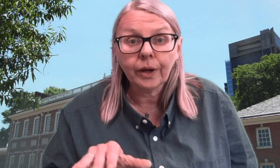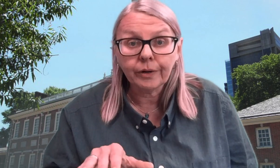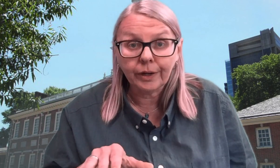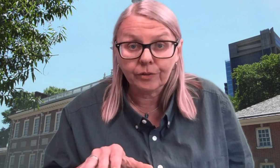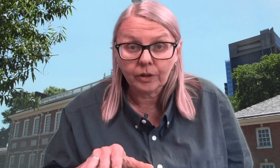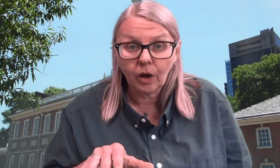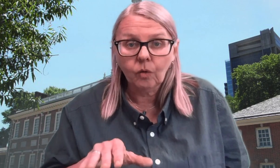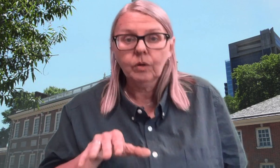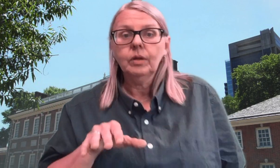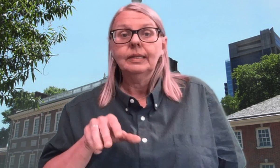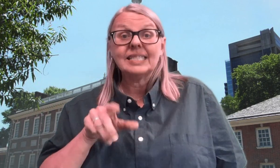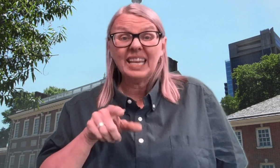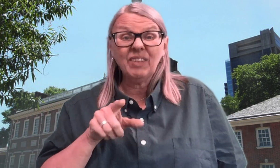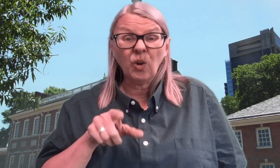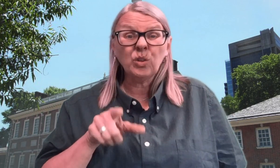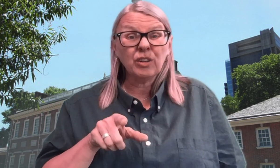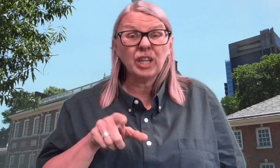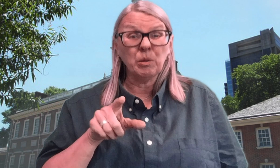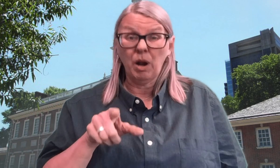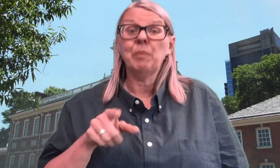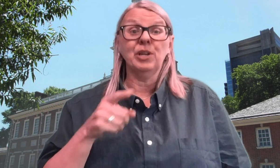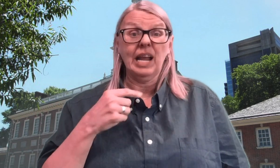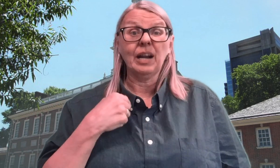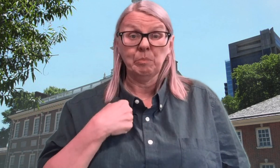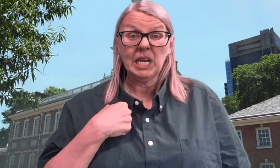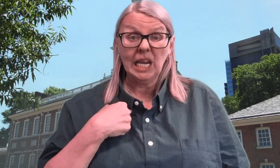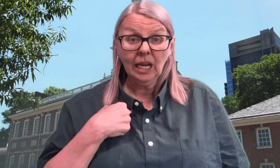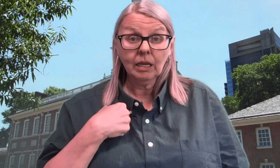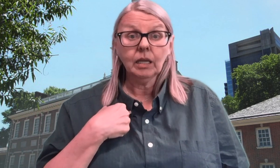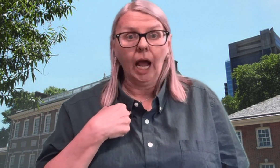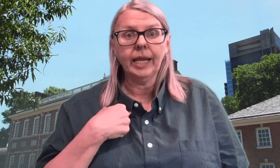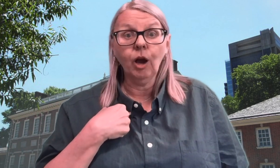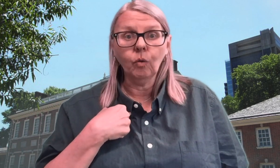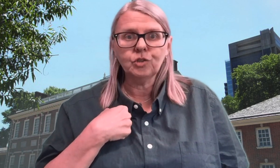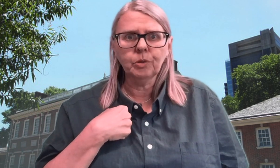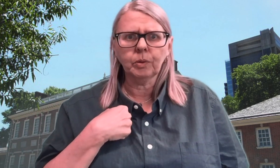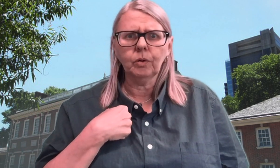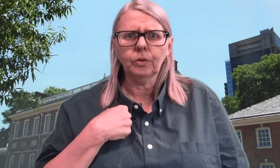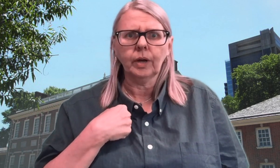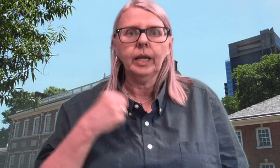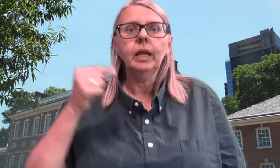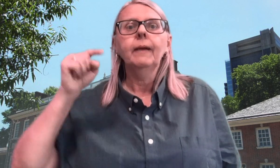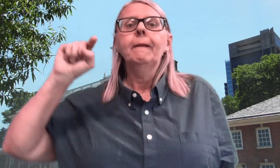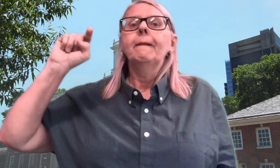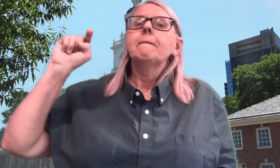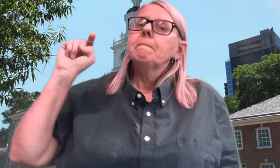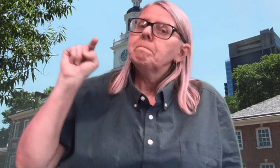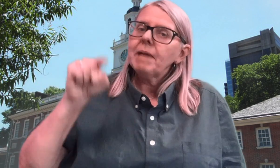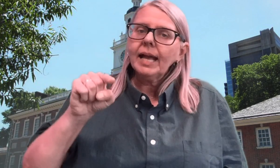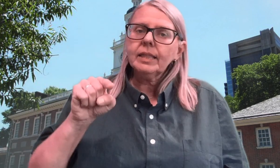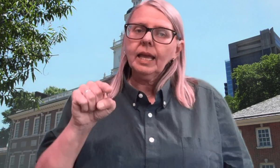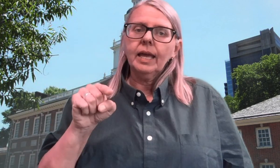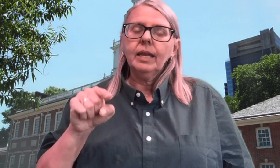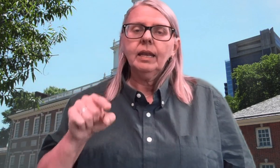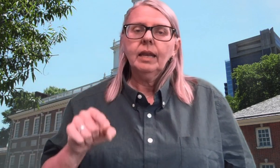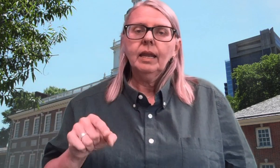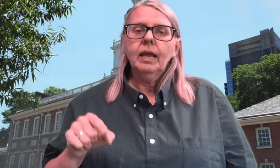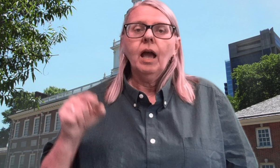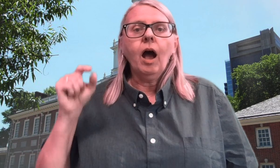years ago, that's even older than your mom or your dad or me. I know, super old, right? Back then, a